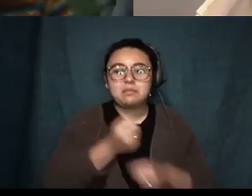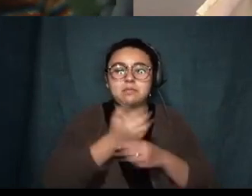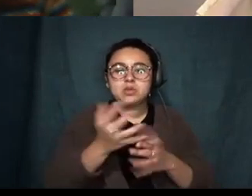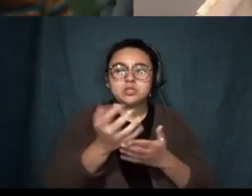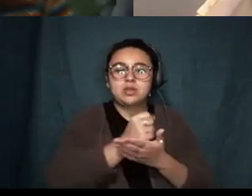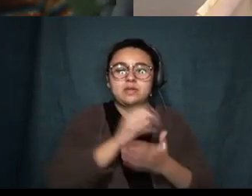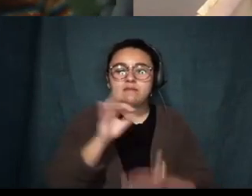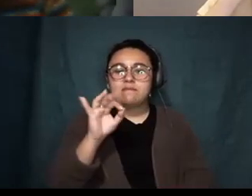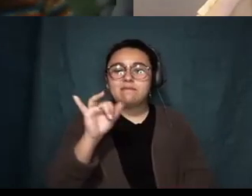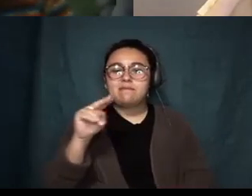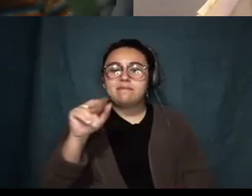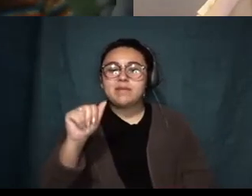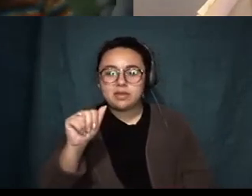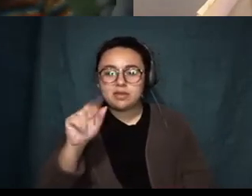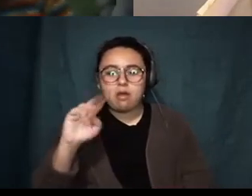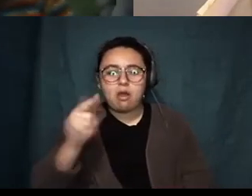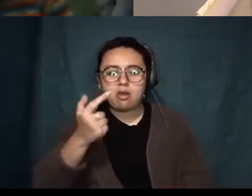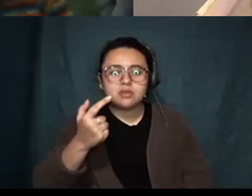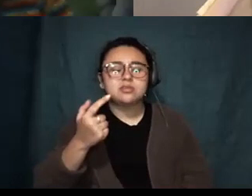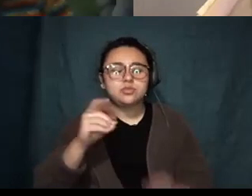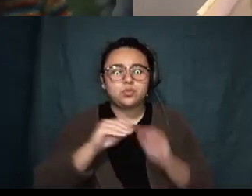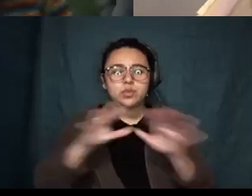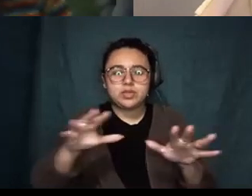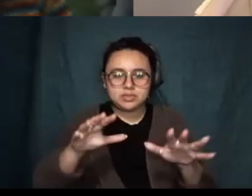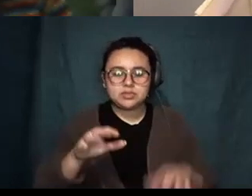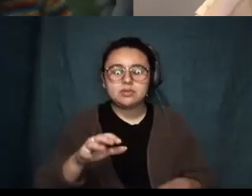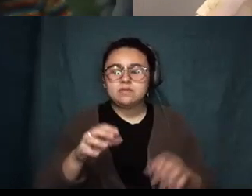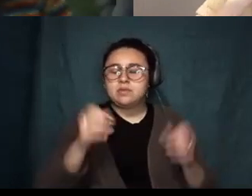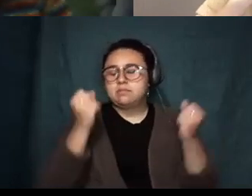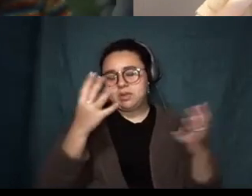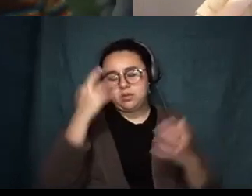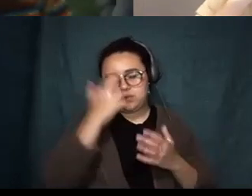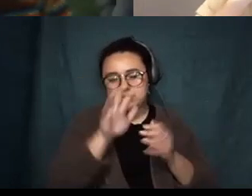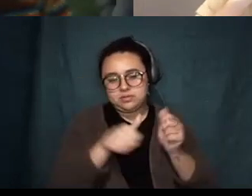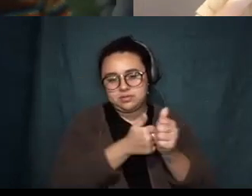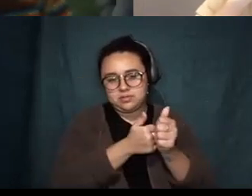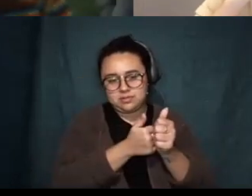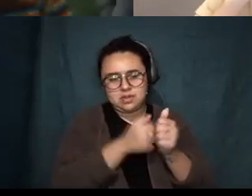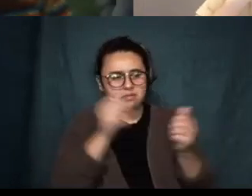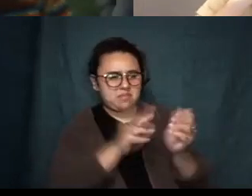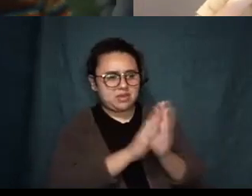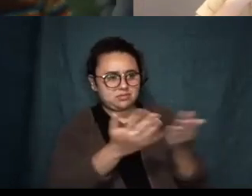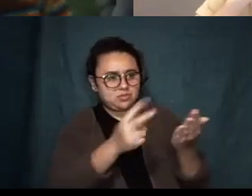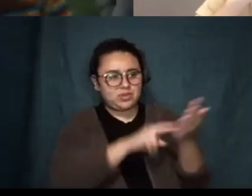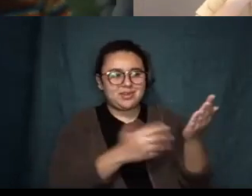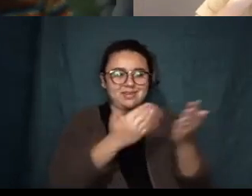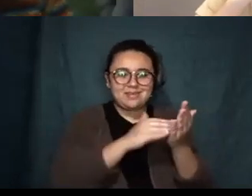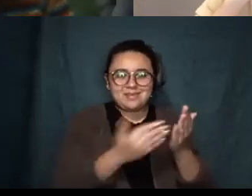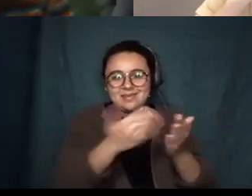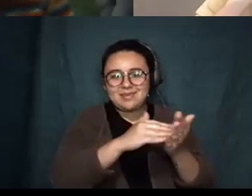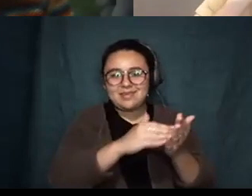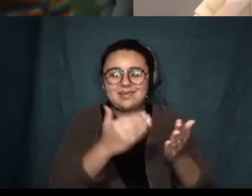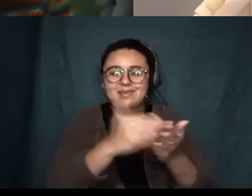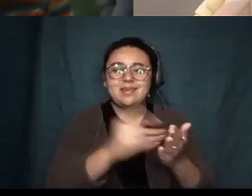august um and uh for many reasons I I've been coming out to that no nonetheless I think partly because I was